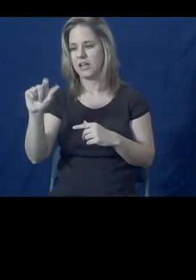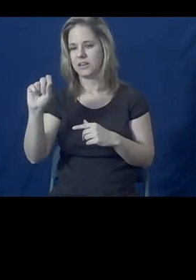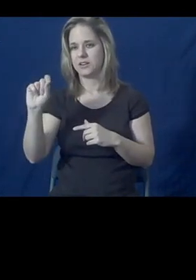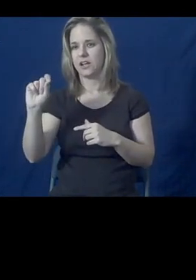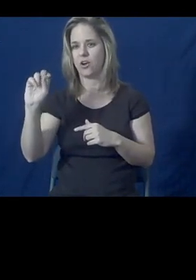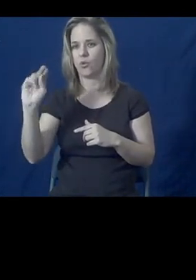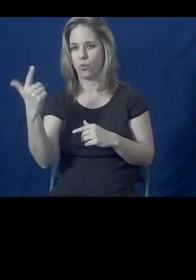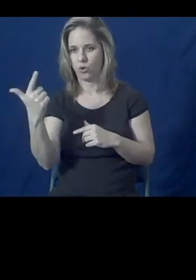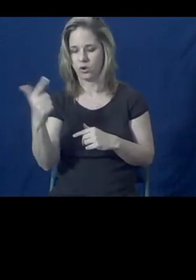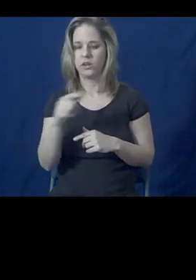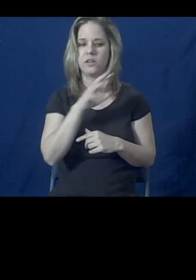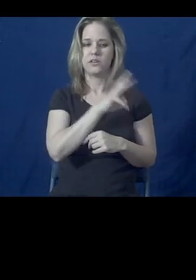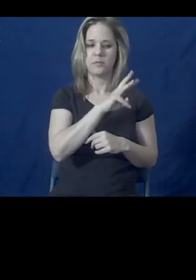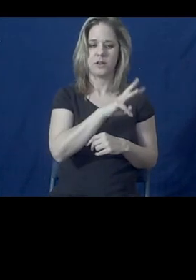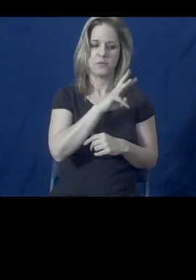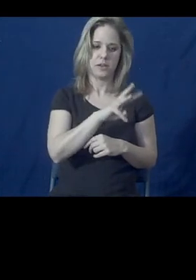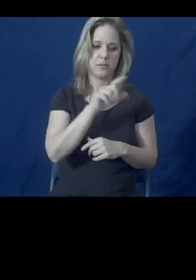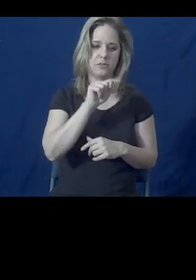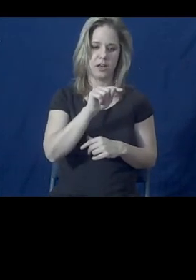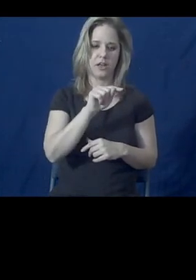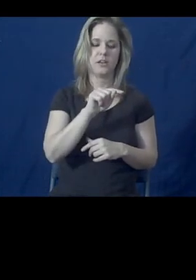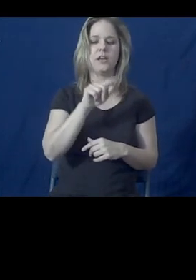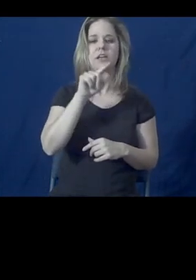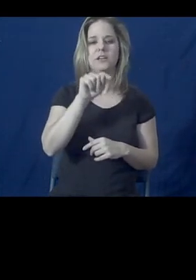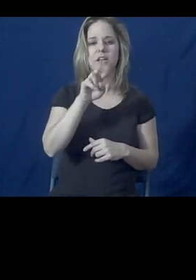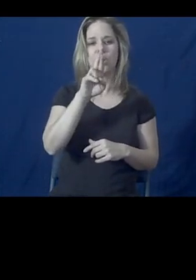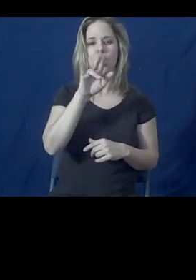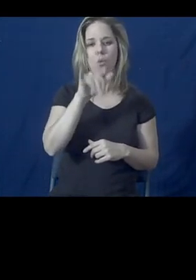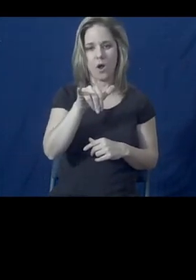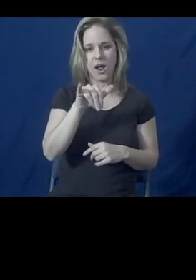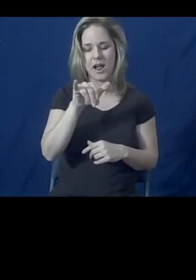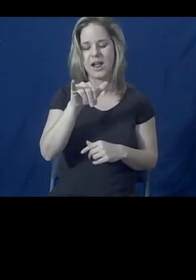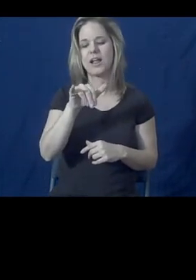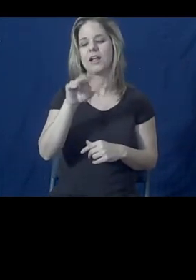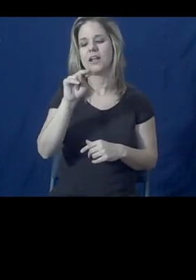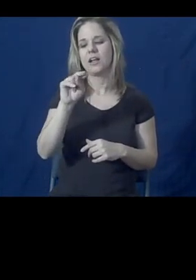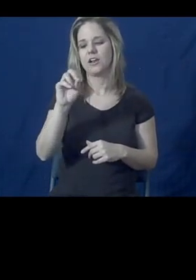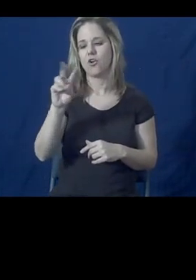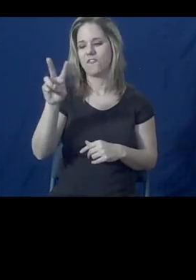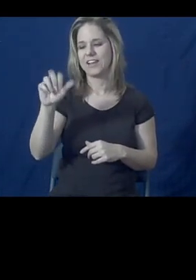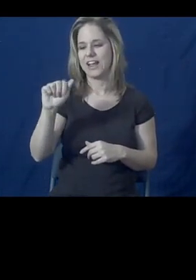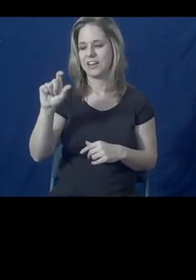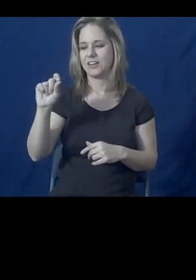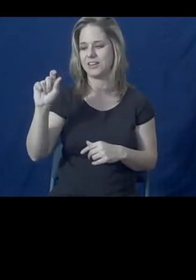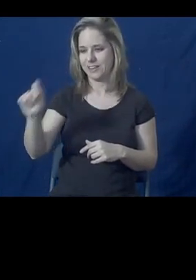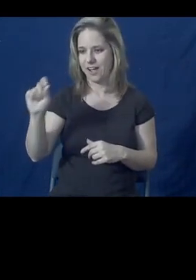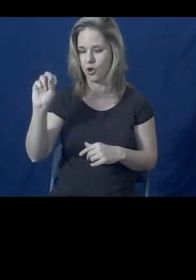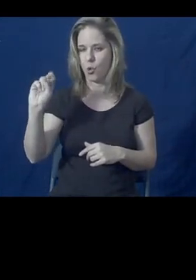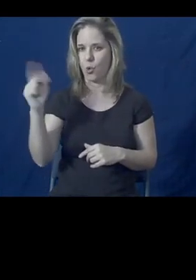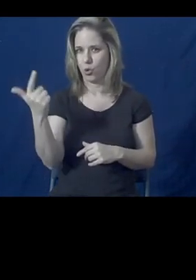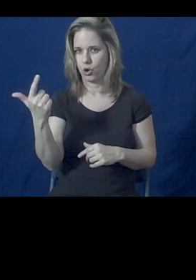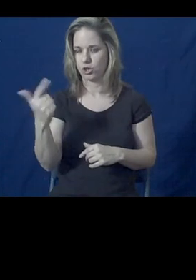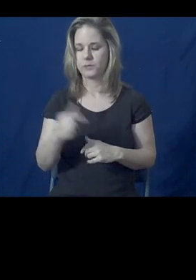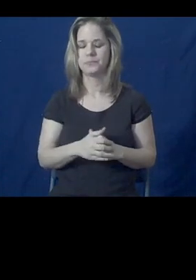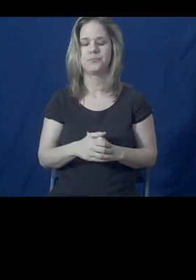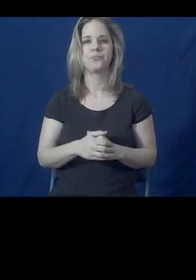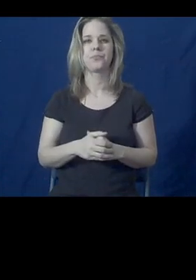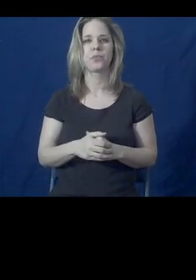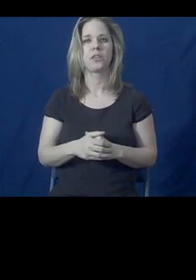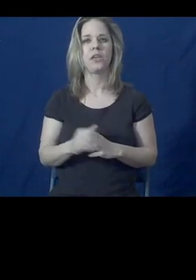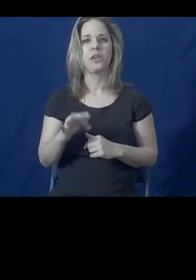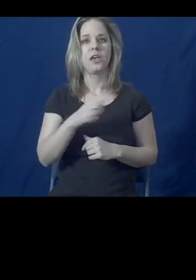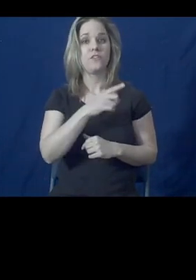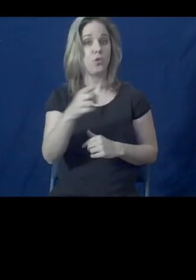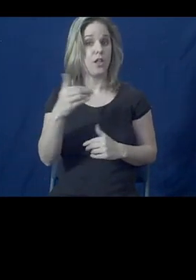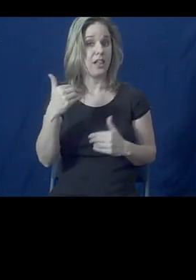.trynova.org. If you have further questions, you can